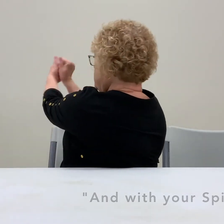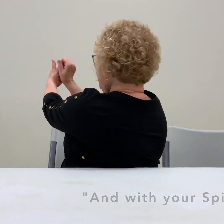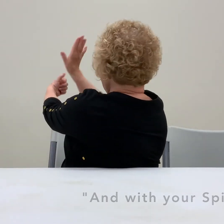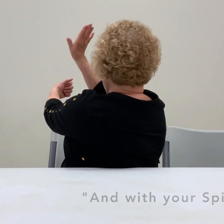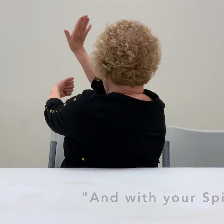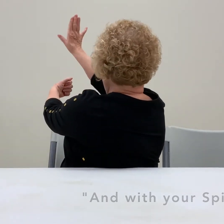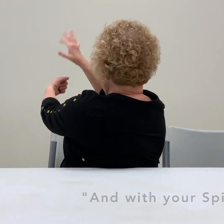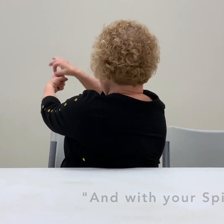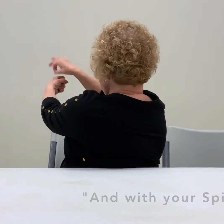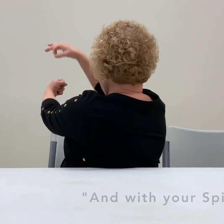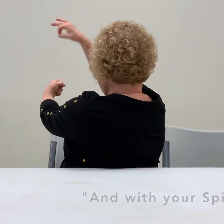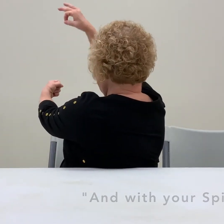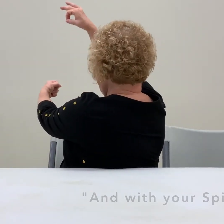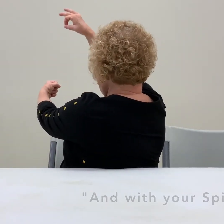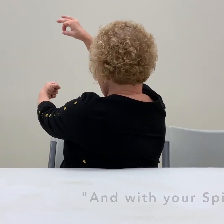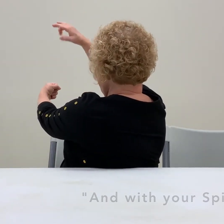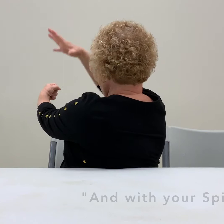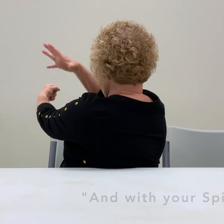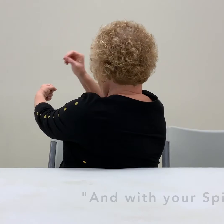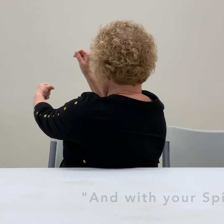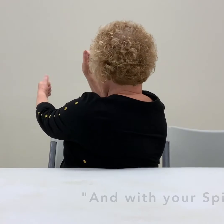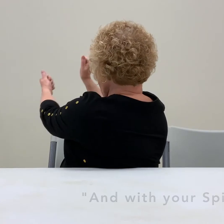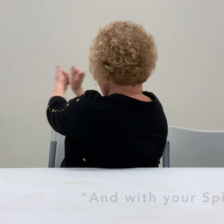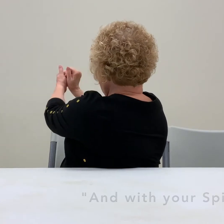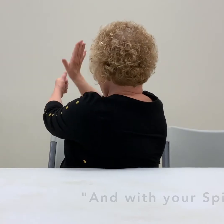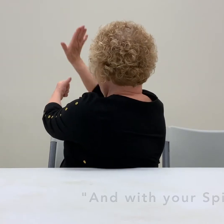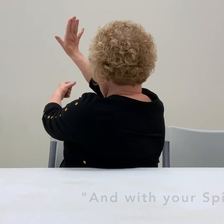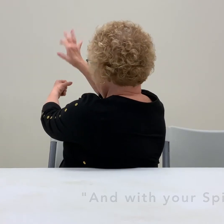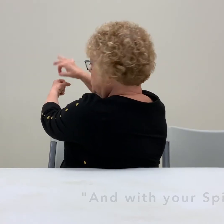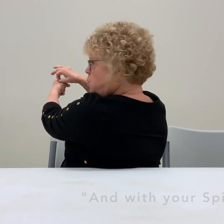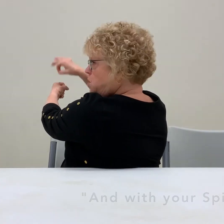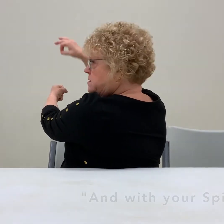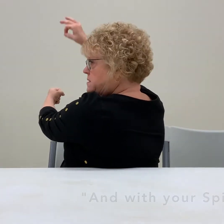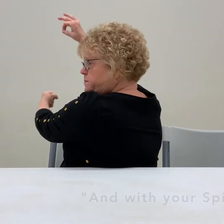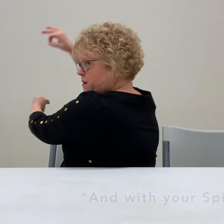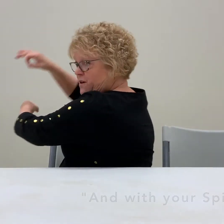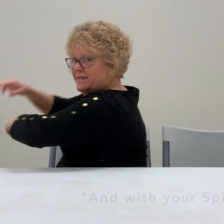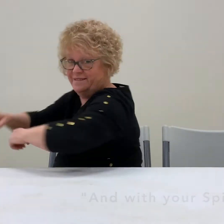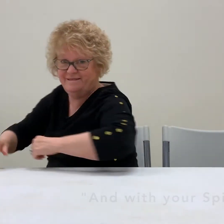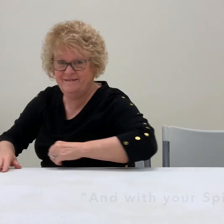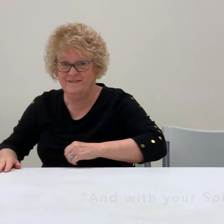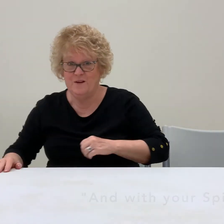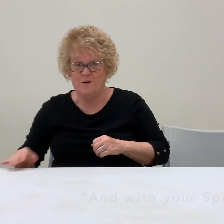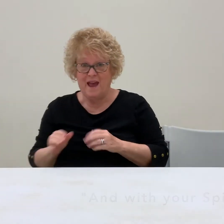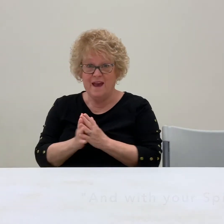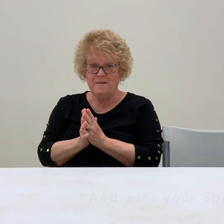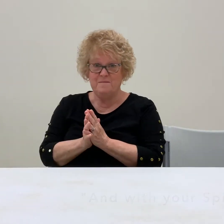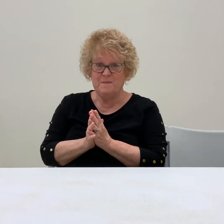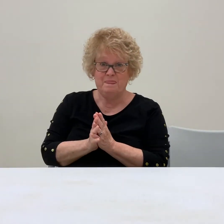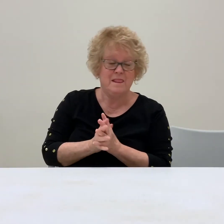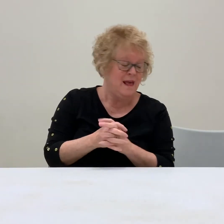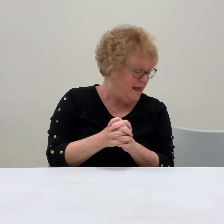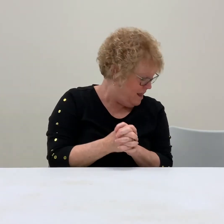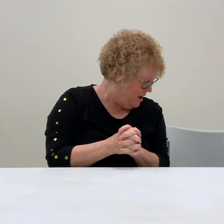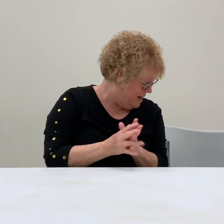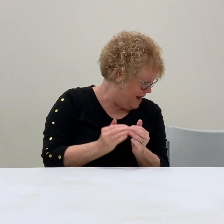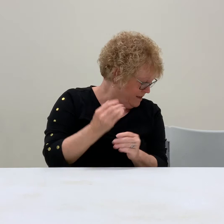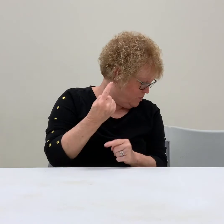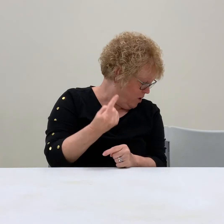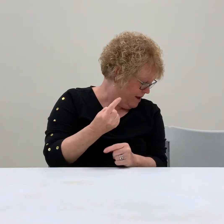and with your spirit. And with your spirit. Okay? Next one,